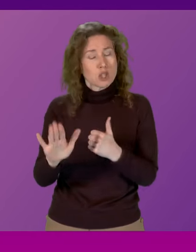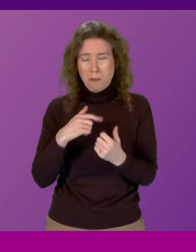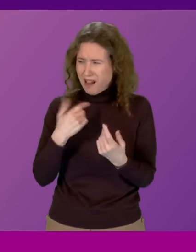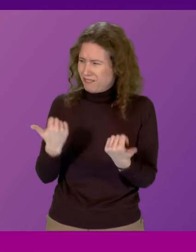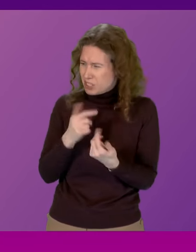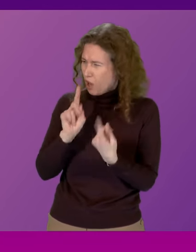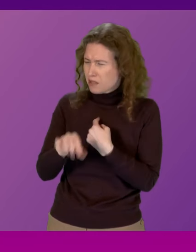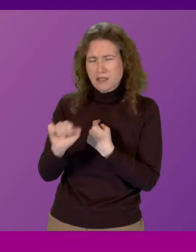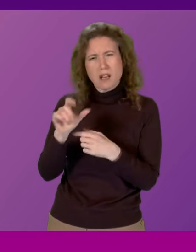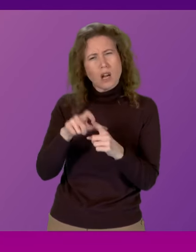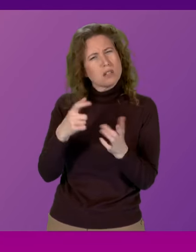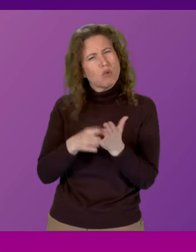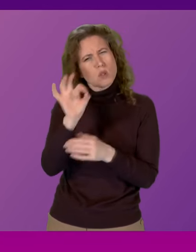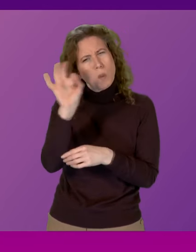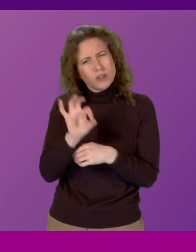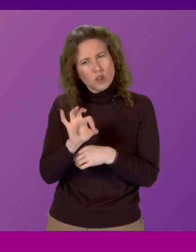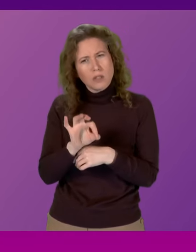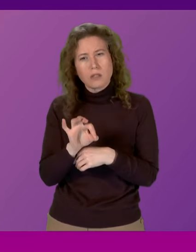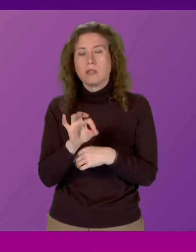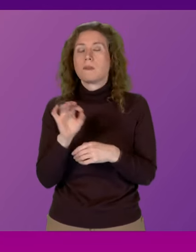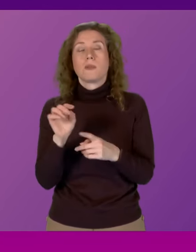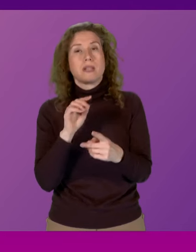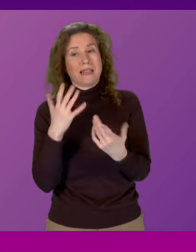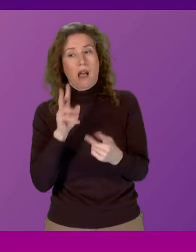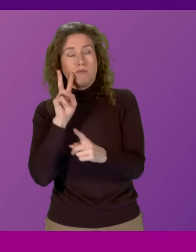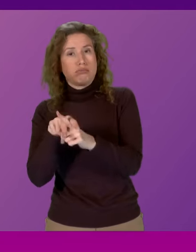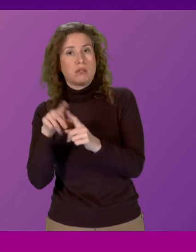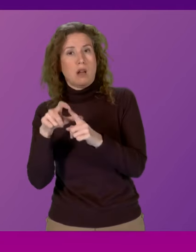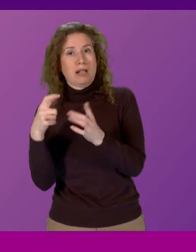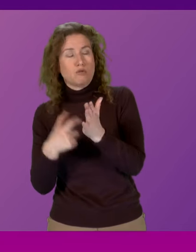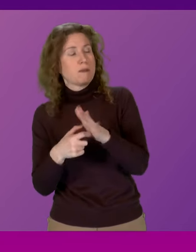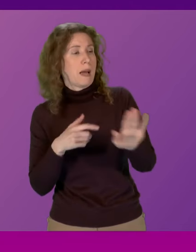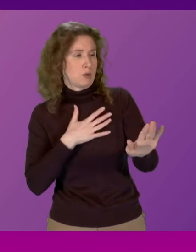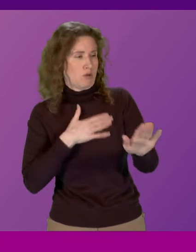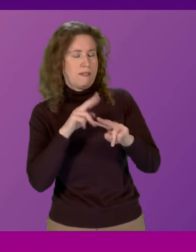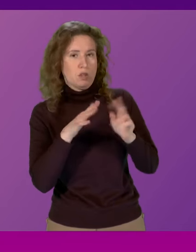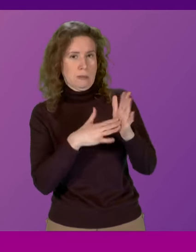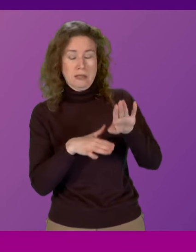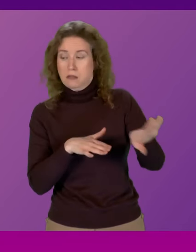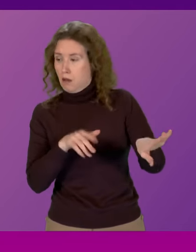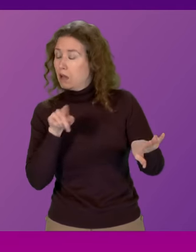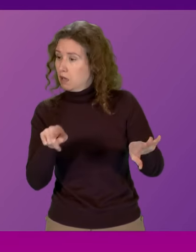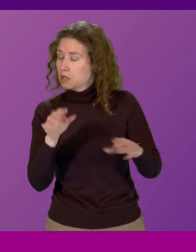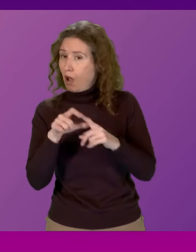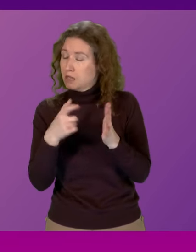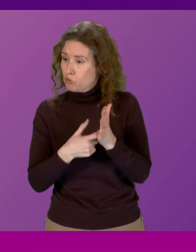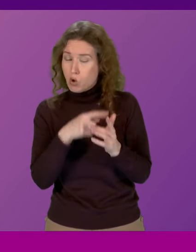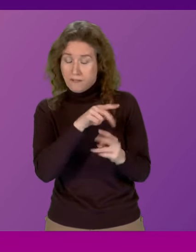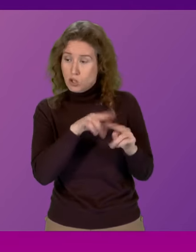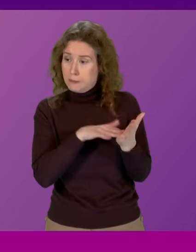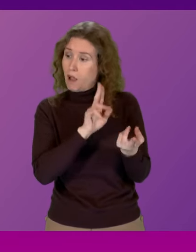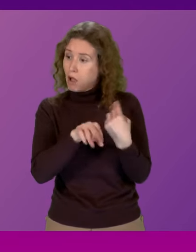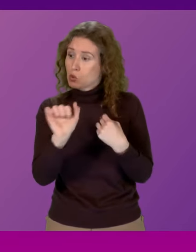answered Douglas Ross's question... Mr Ross. Time and Mr Ross. Excuse me, First Minister. The First Minister is answering